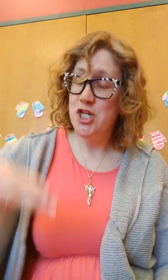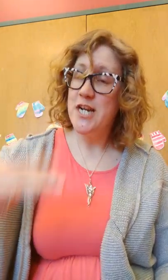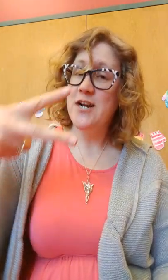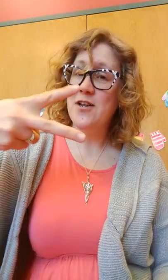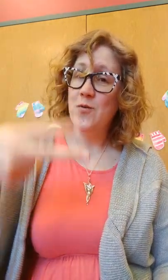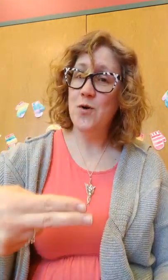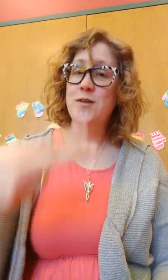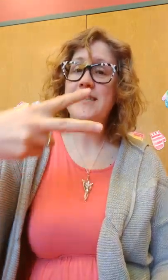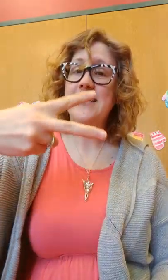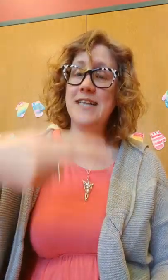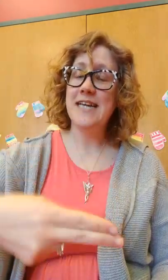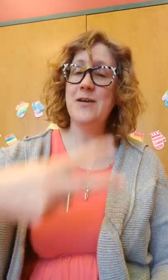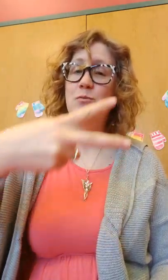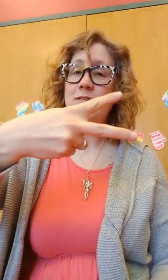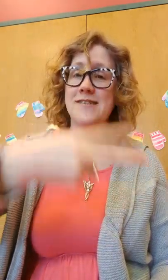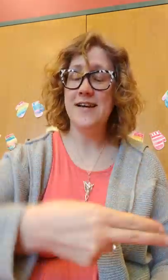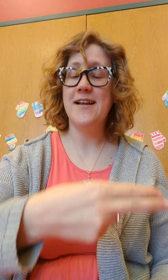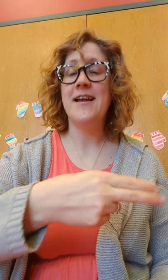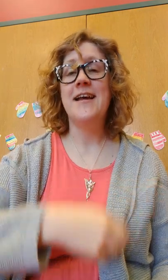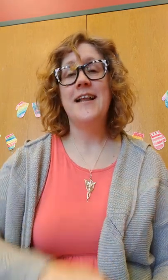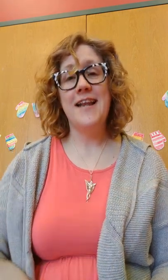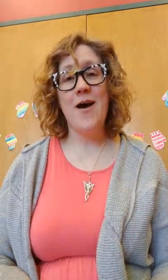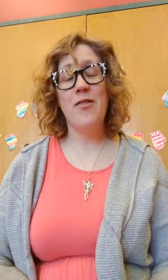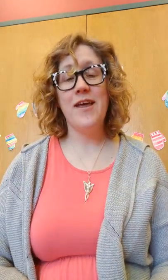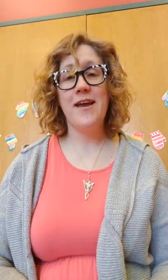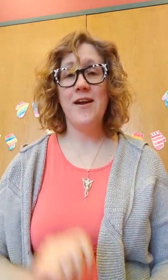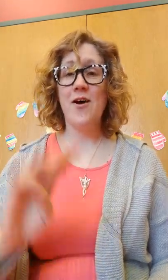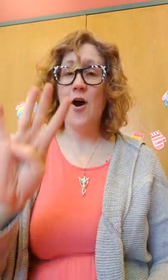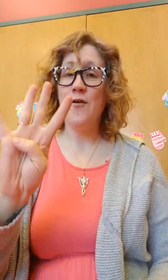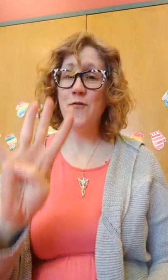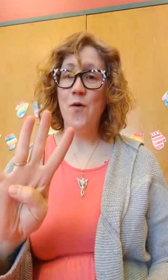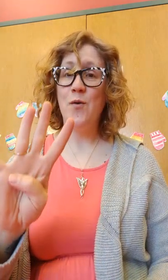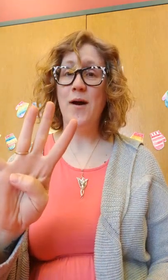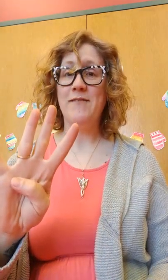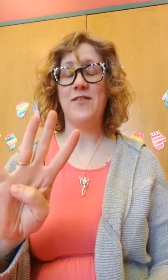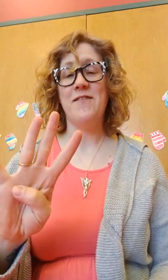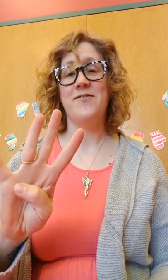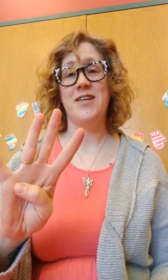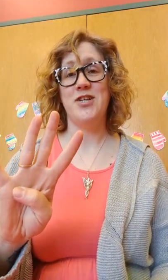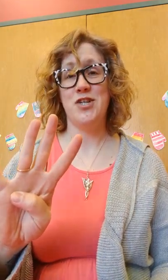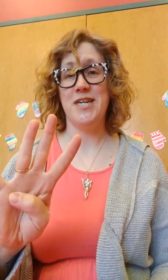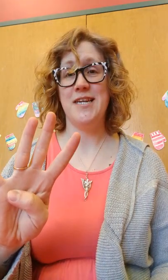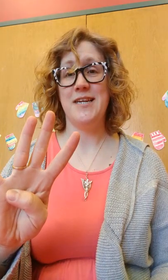sheared the wool till he was done. Now there are four white fluffy sheep.